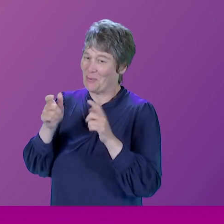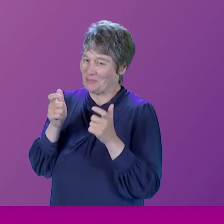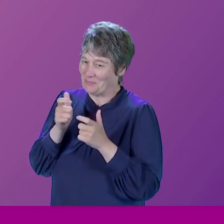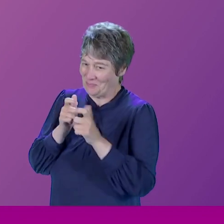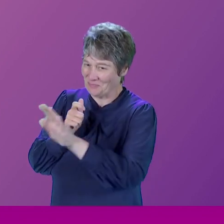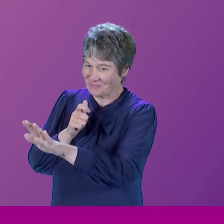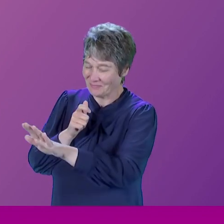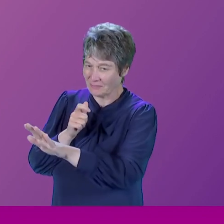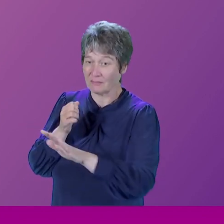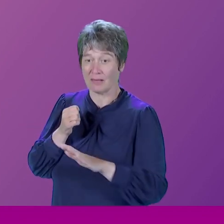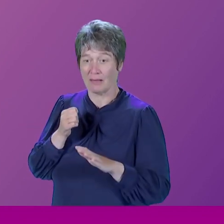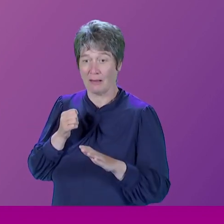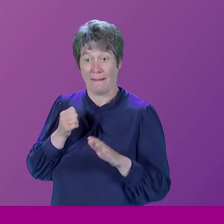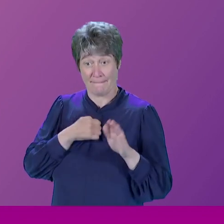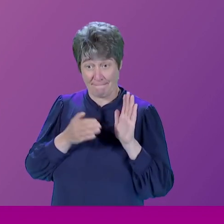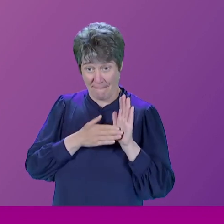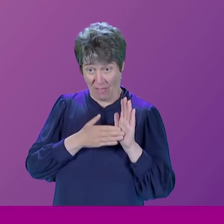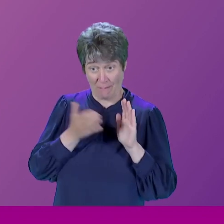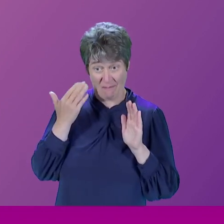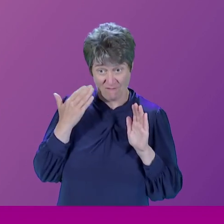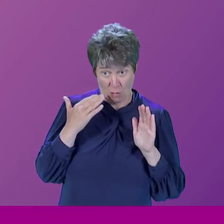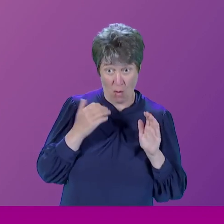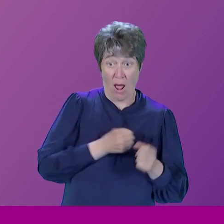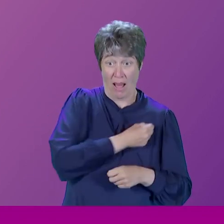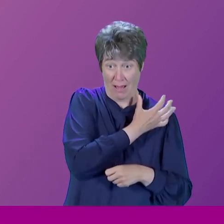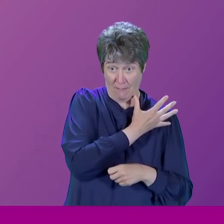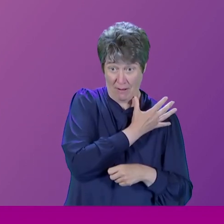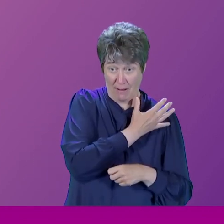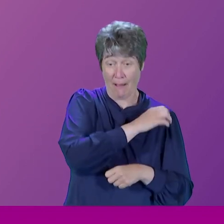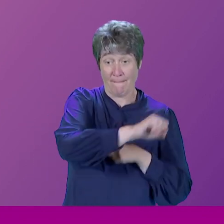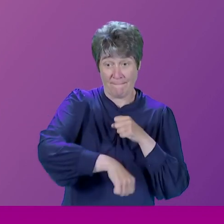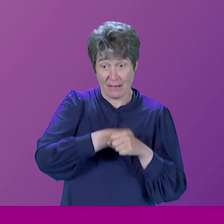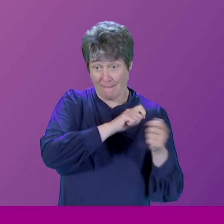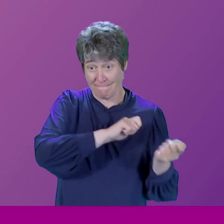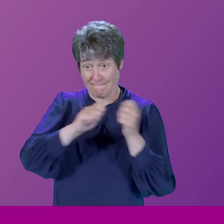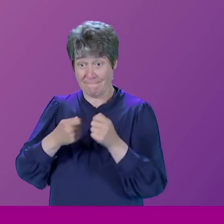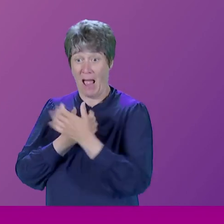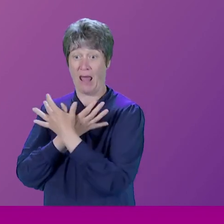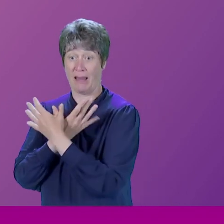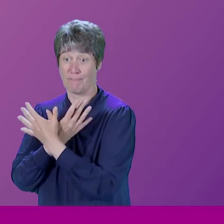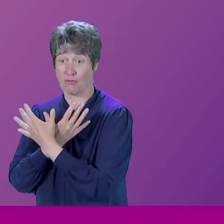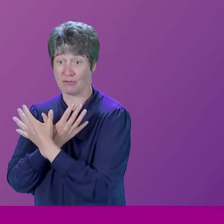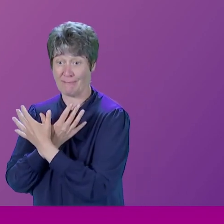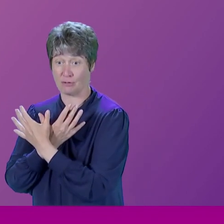she moved from being Labour to being a Liberal Democrat, whatever that is. And, er,